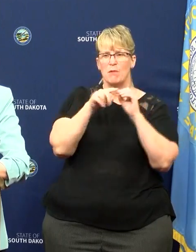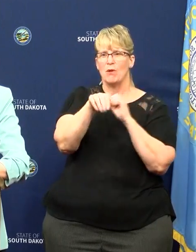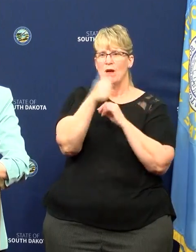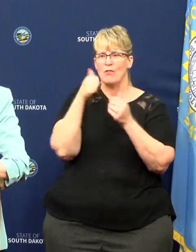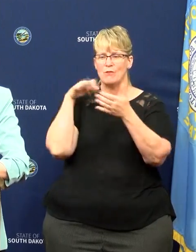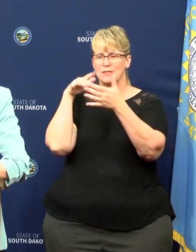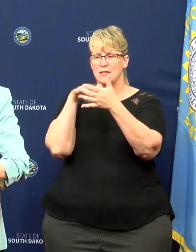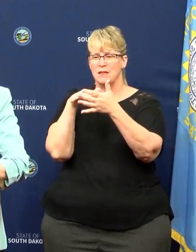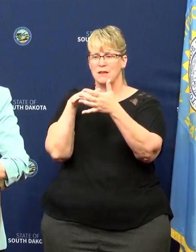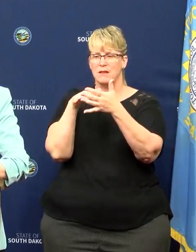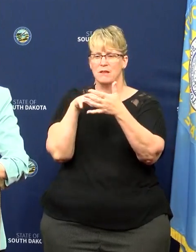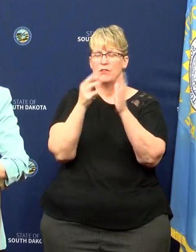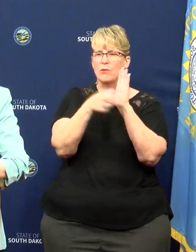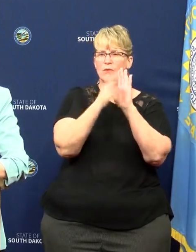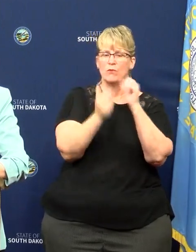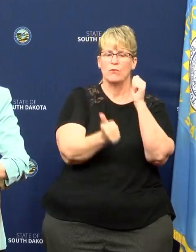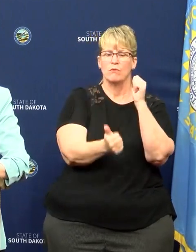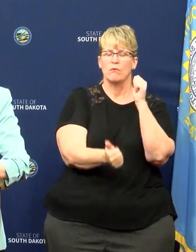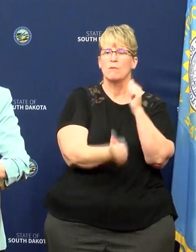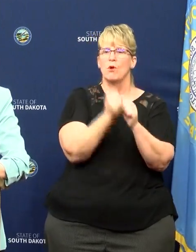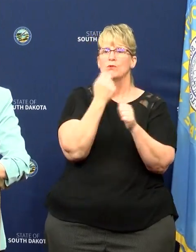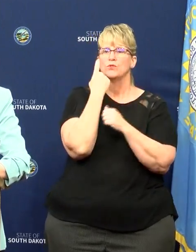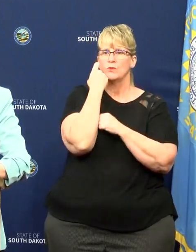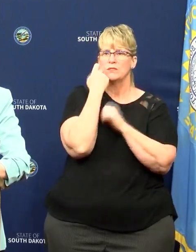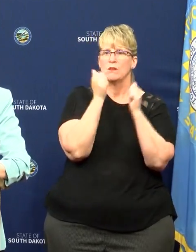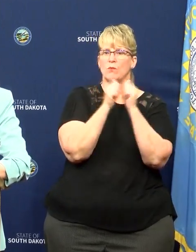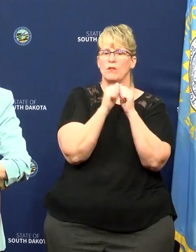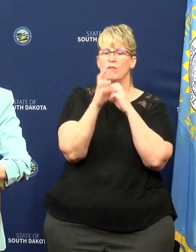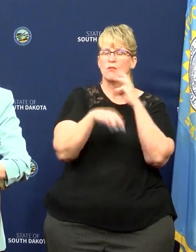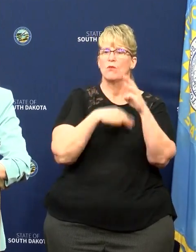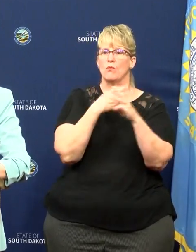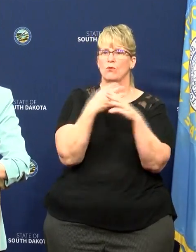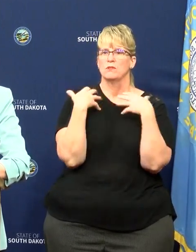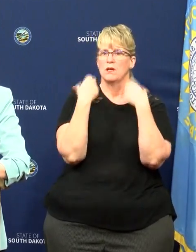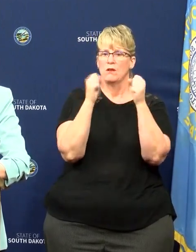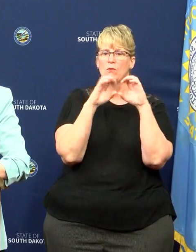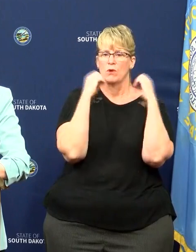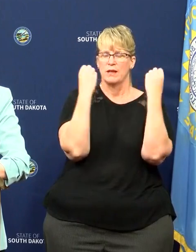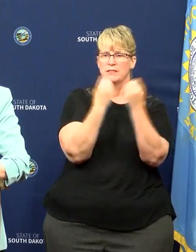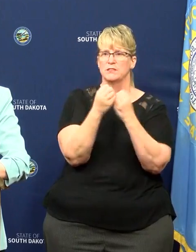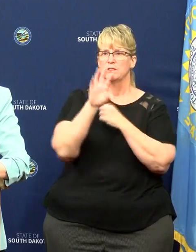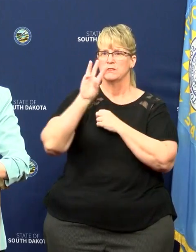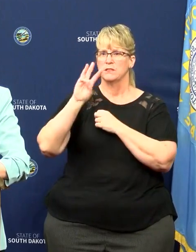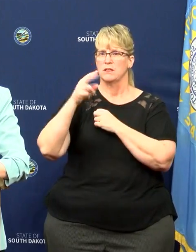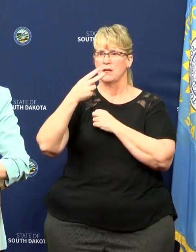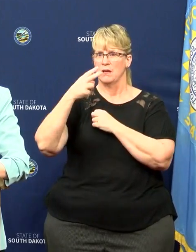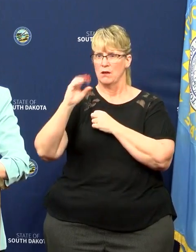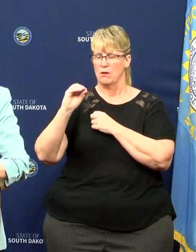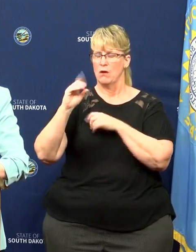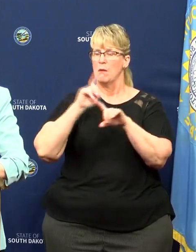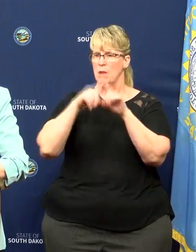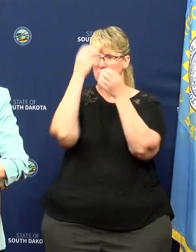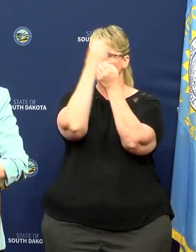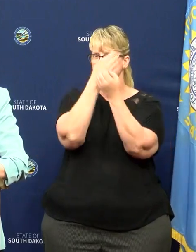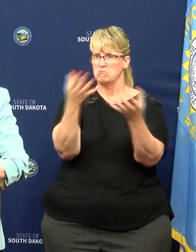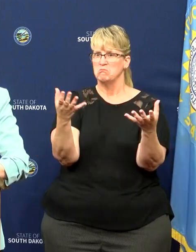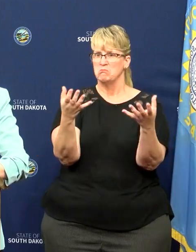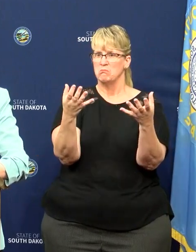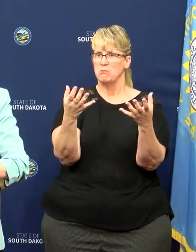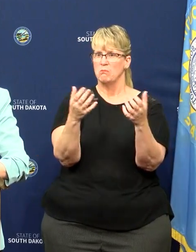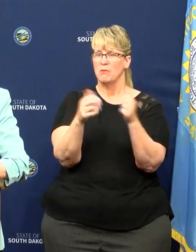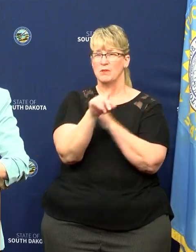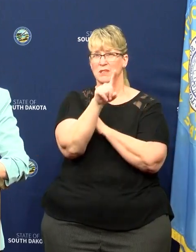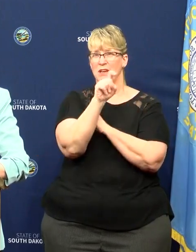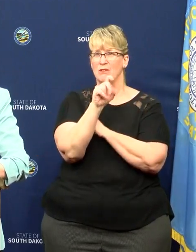the most recent one with the World Health Organization as well. So, the thing that I would just tell you is that, you know, there's